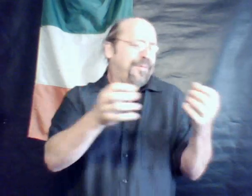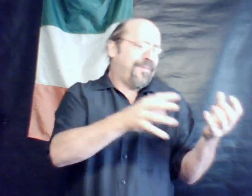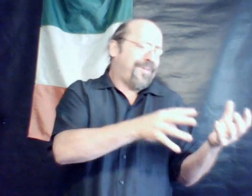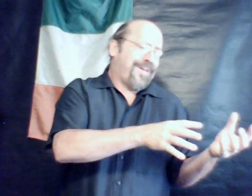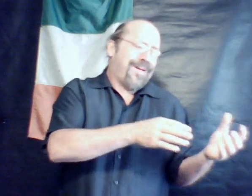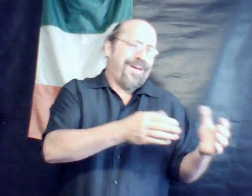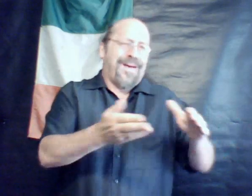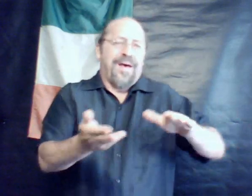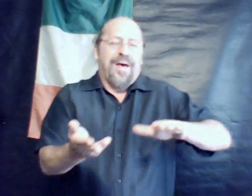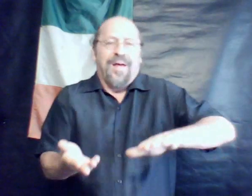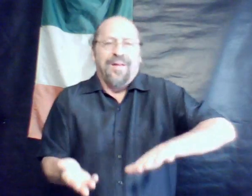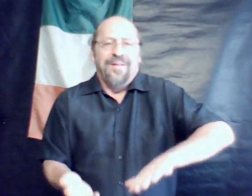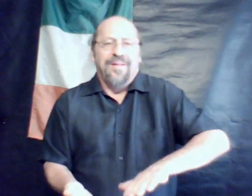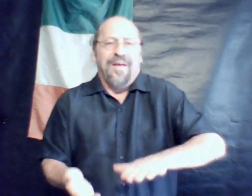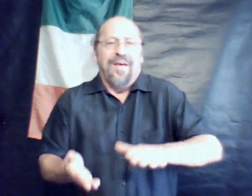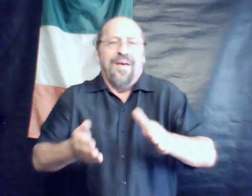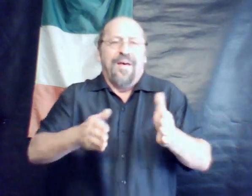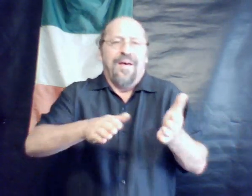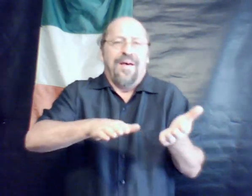and death